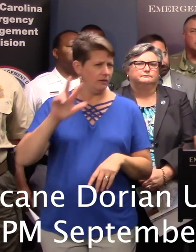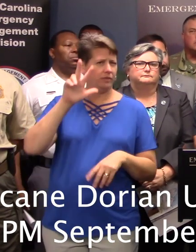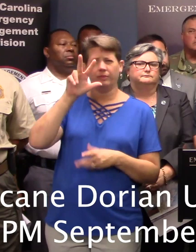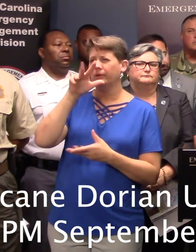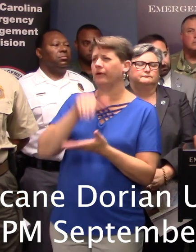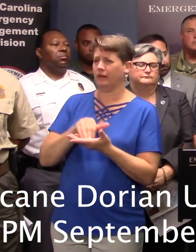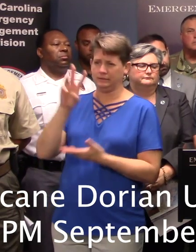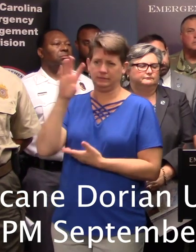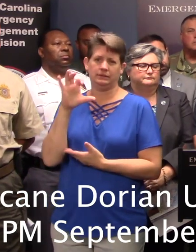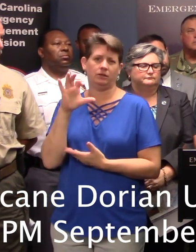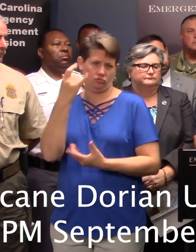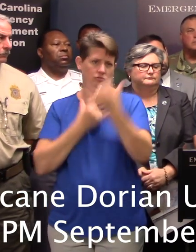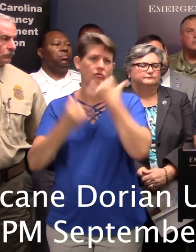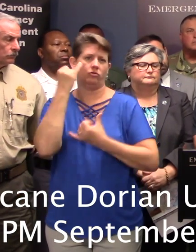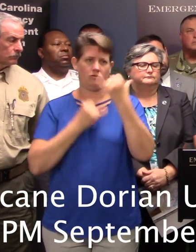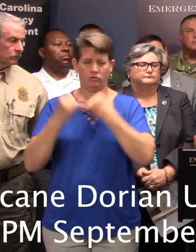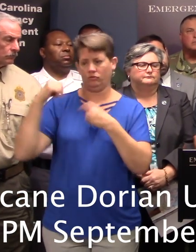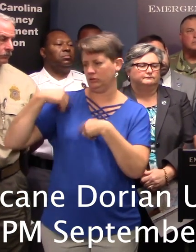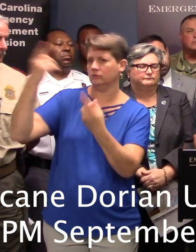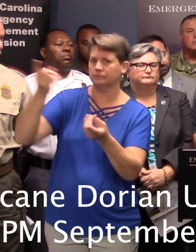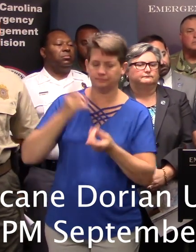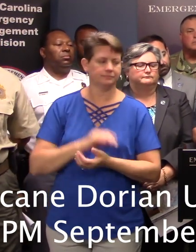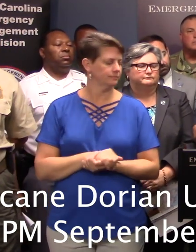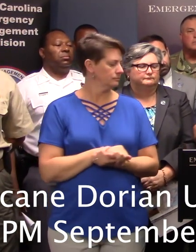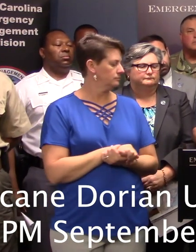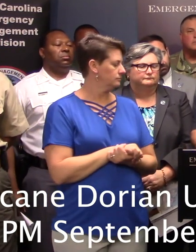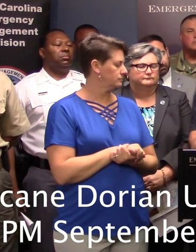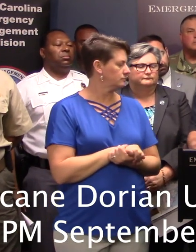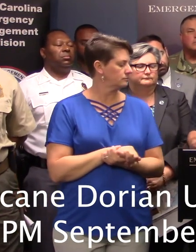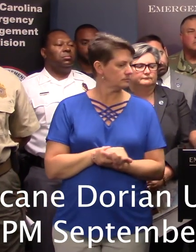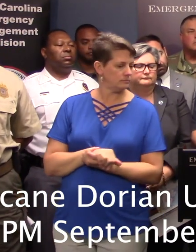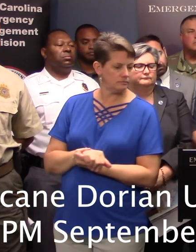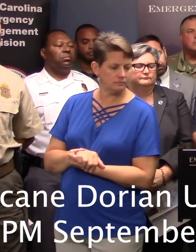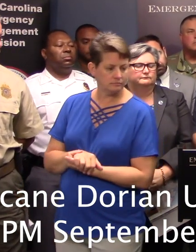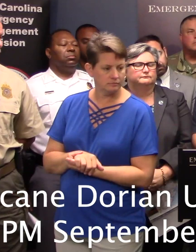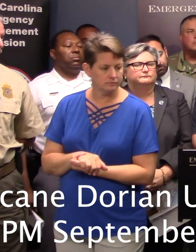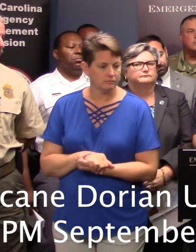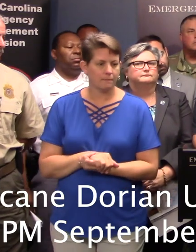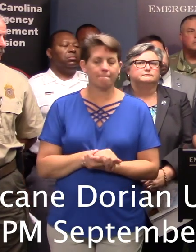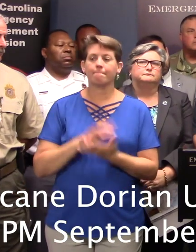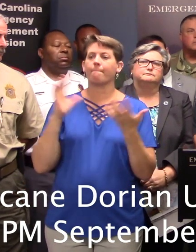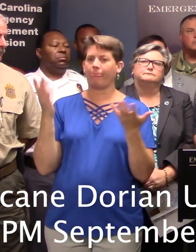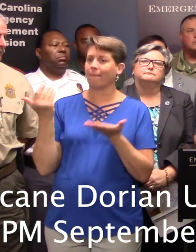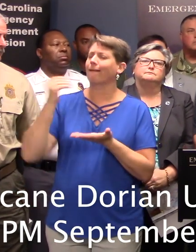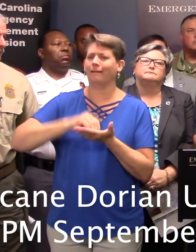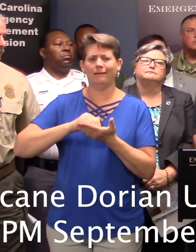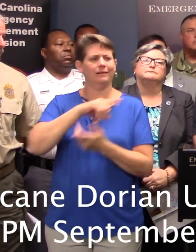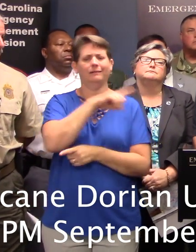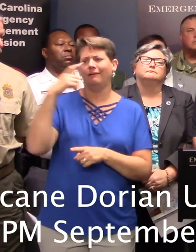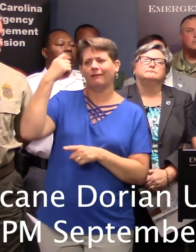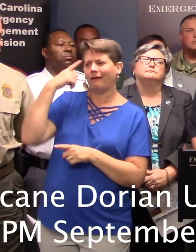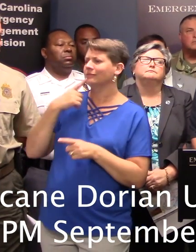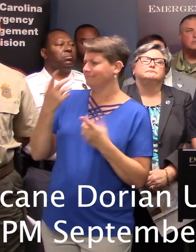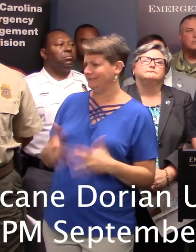inquiries to date right now. And just wanted to reiterate some of what the governor has already